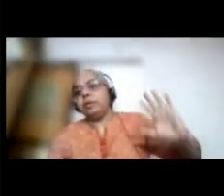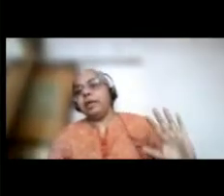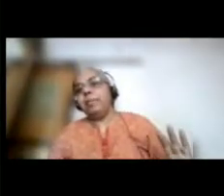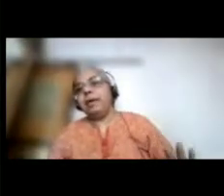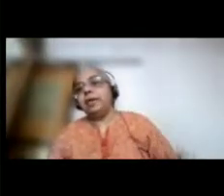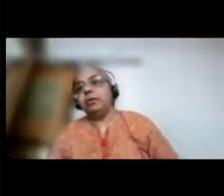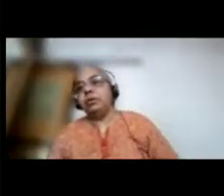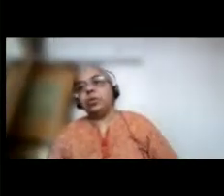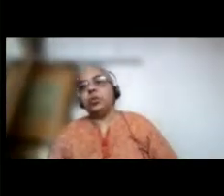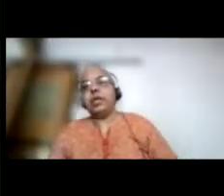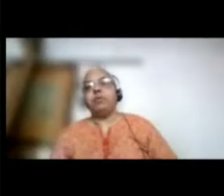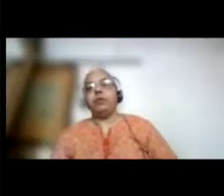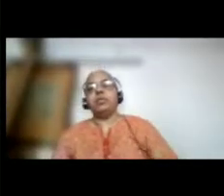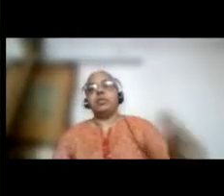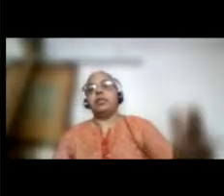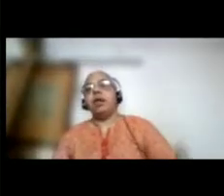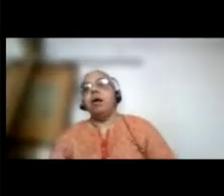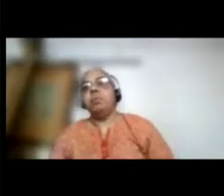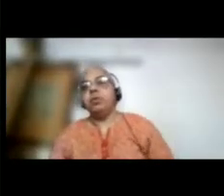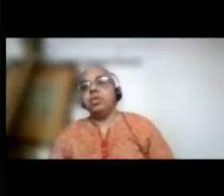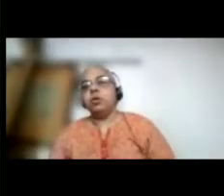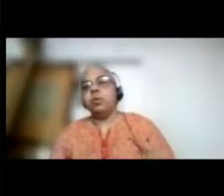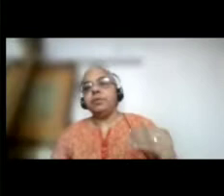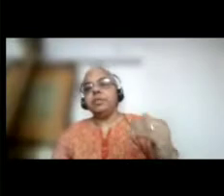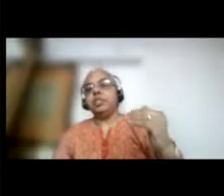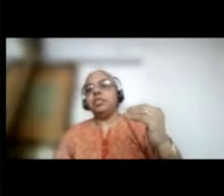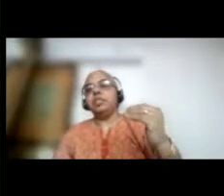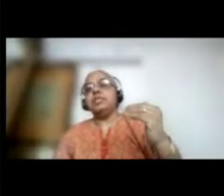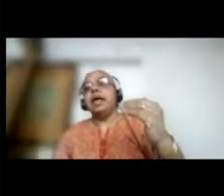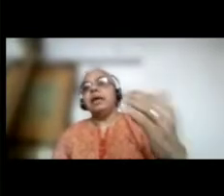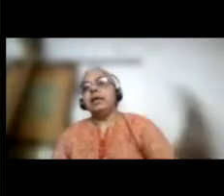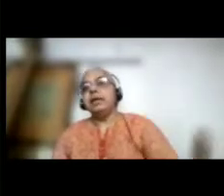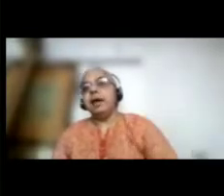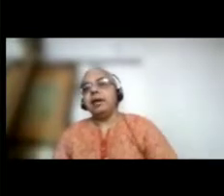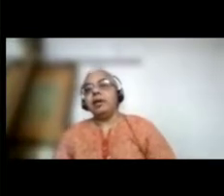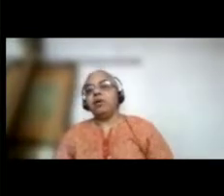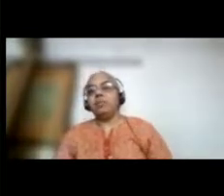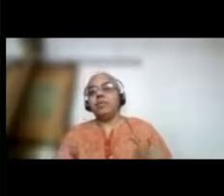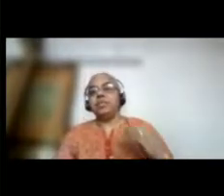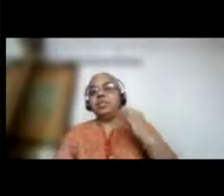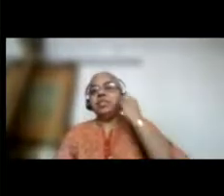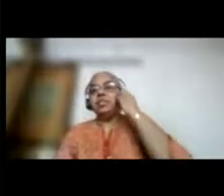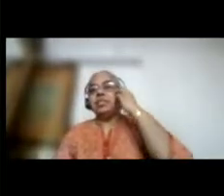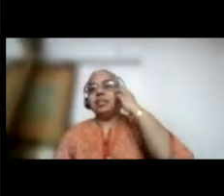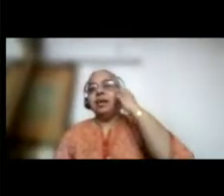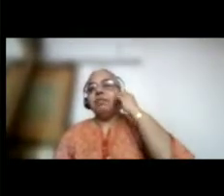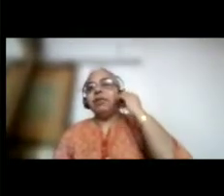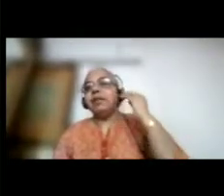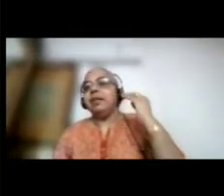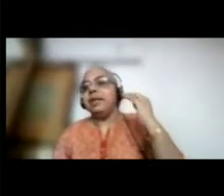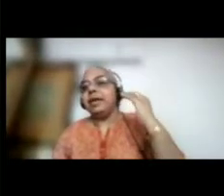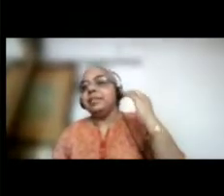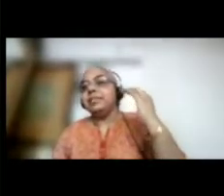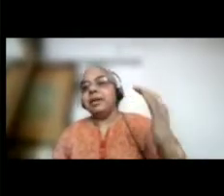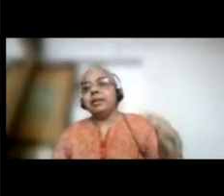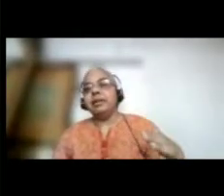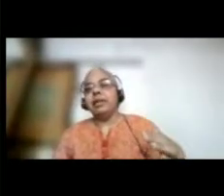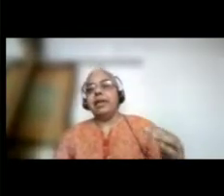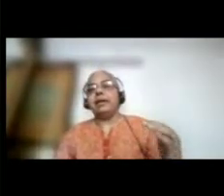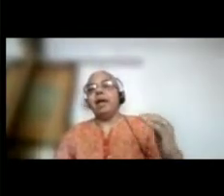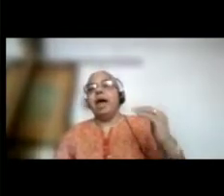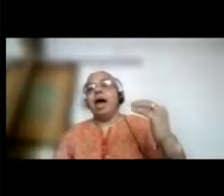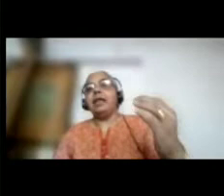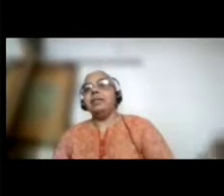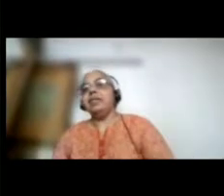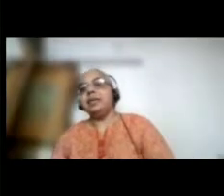transport them, and it goes to the afforestation. Coaster competitions, clean Nare competitions. We clean the entire